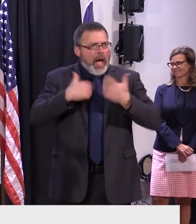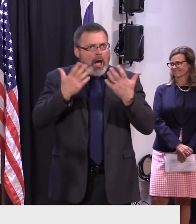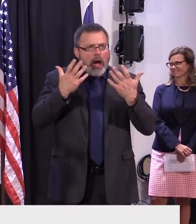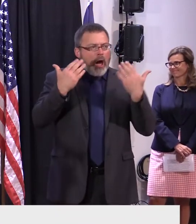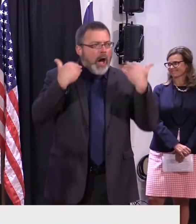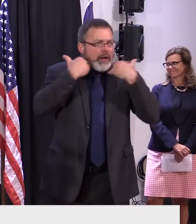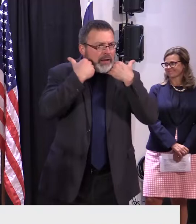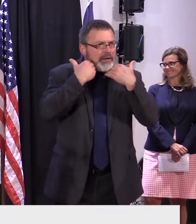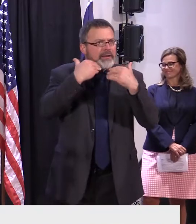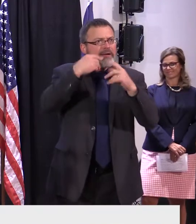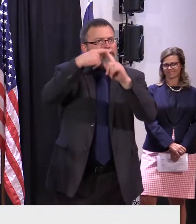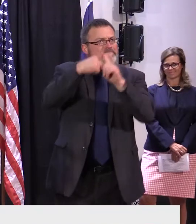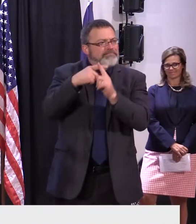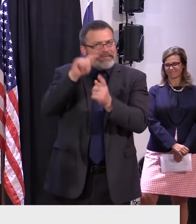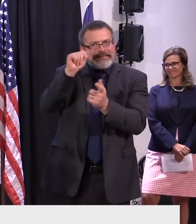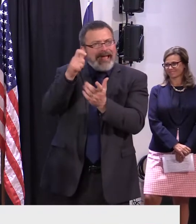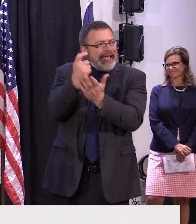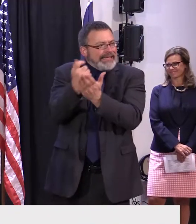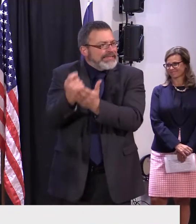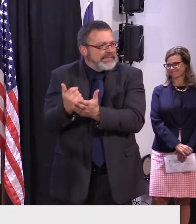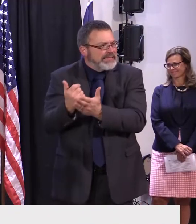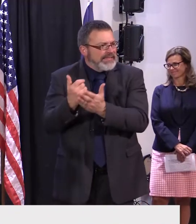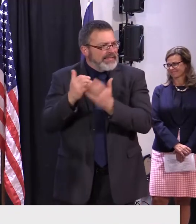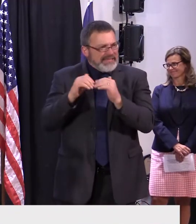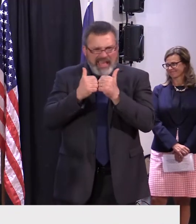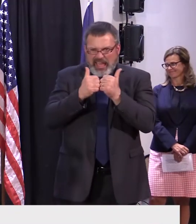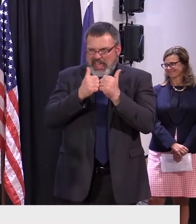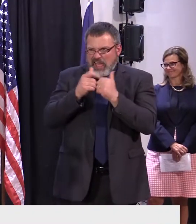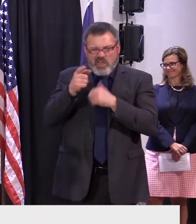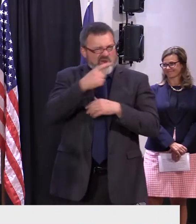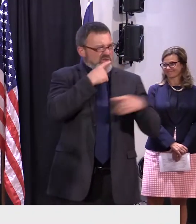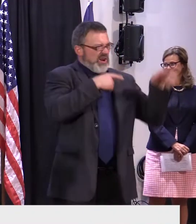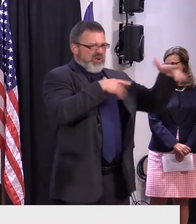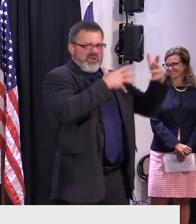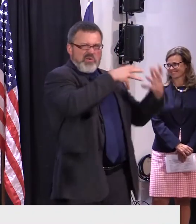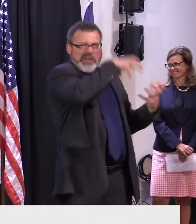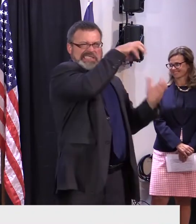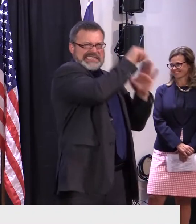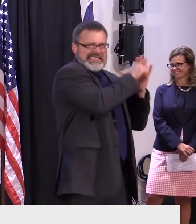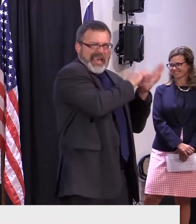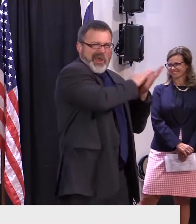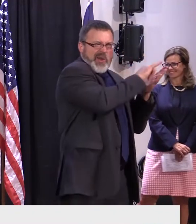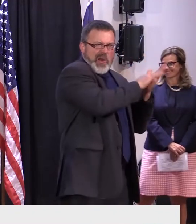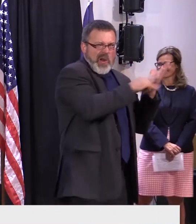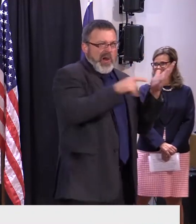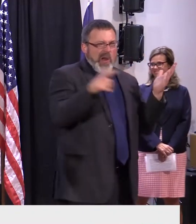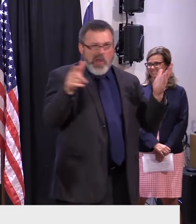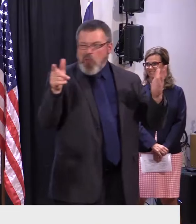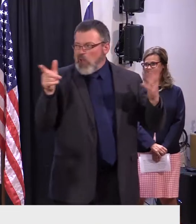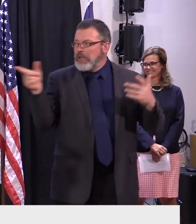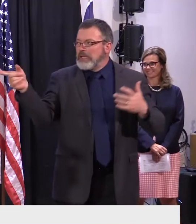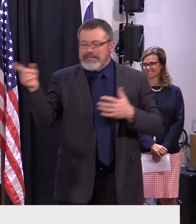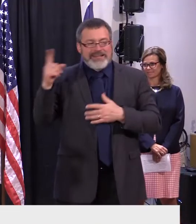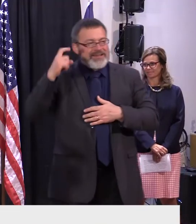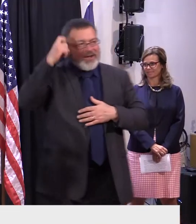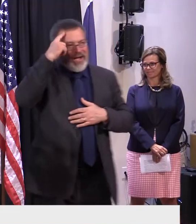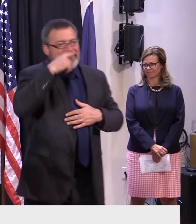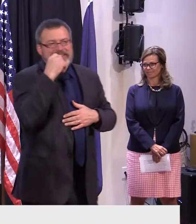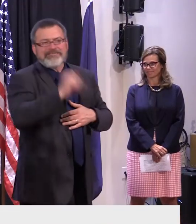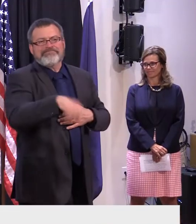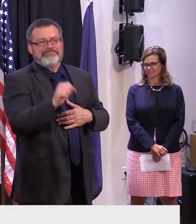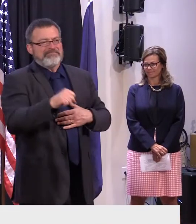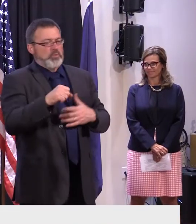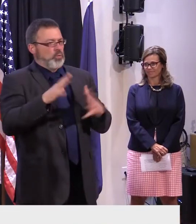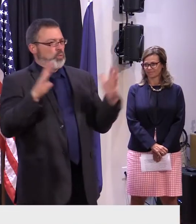can we compete with that? Difficult. I met with one company who I'd met with